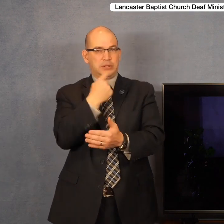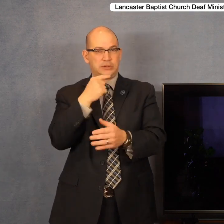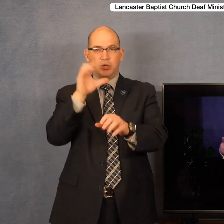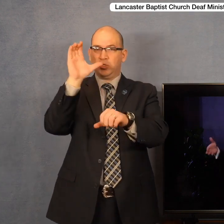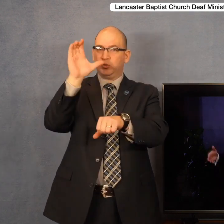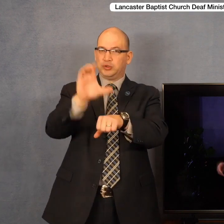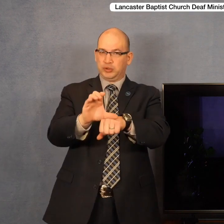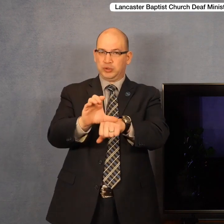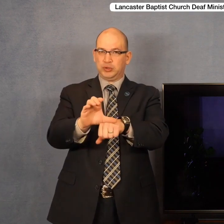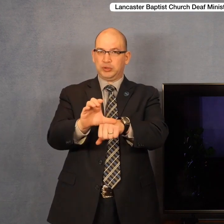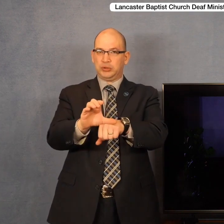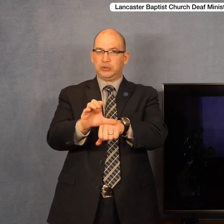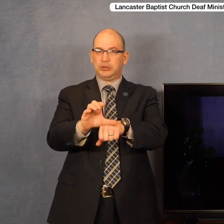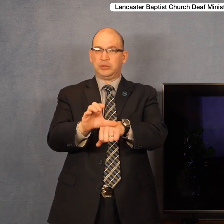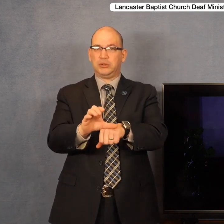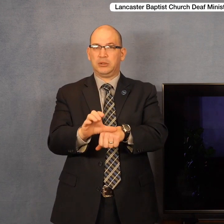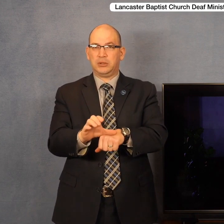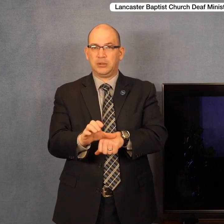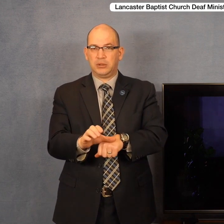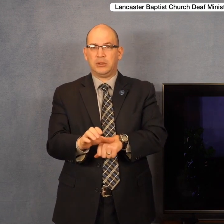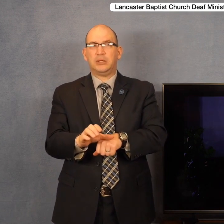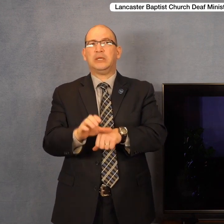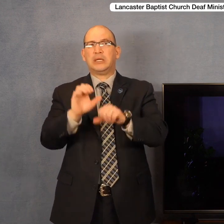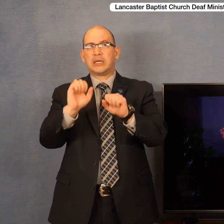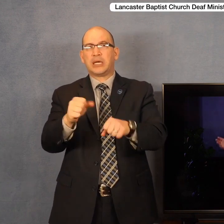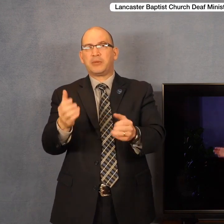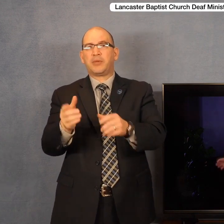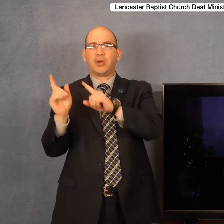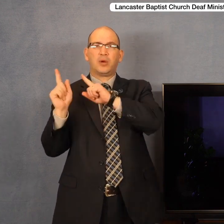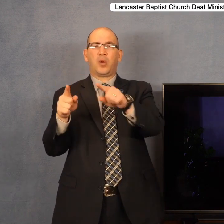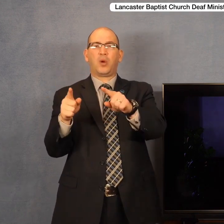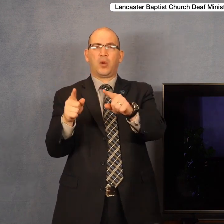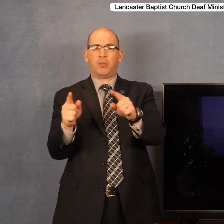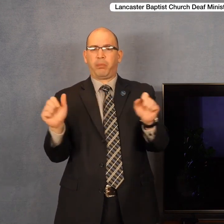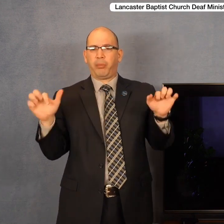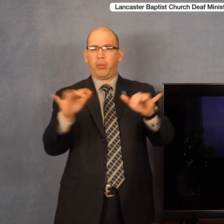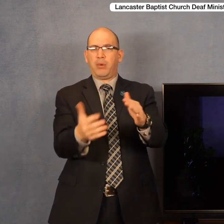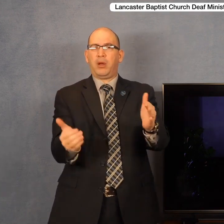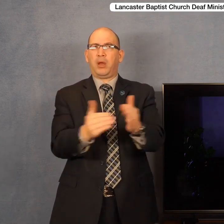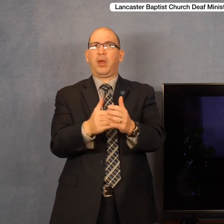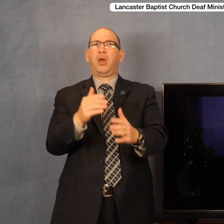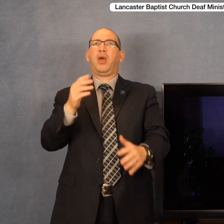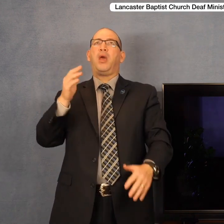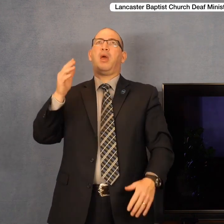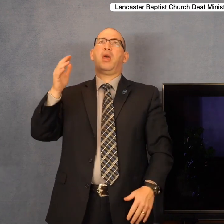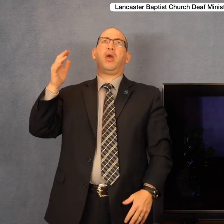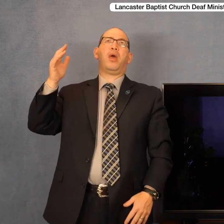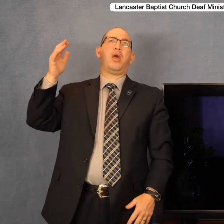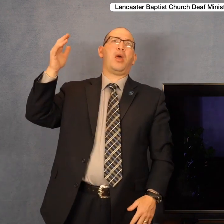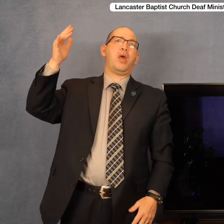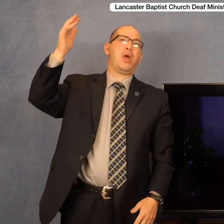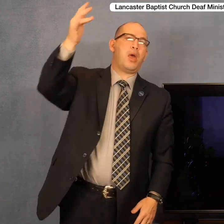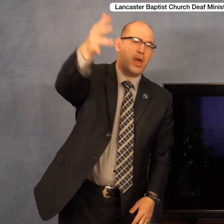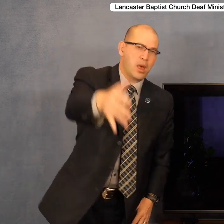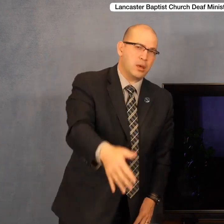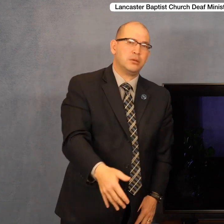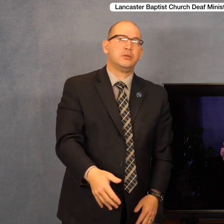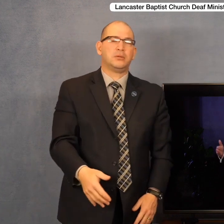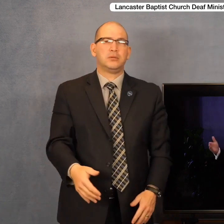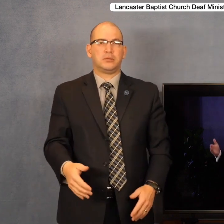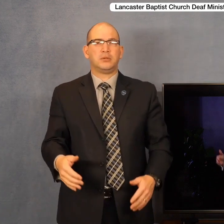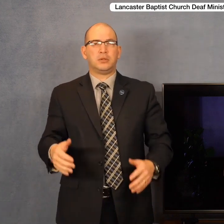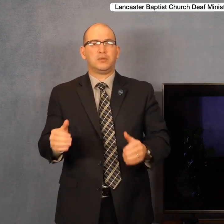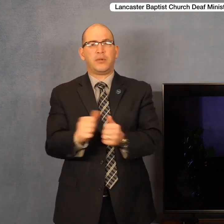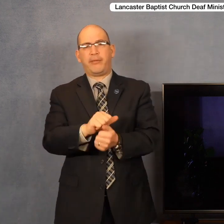church can get back to worshiping in phase three, along with the, you know, the animal washers and other